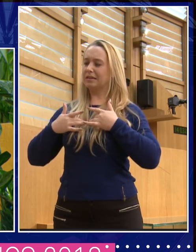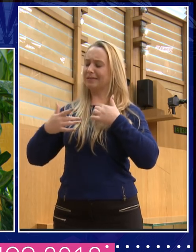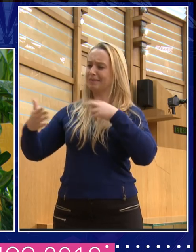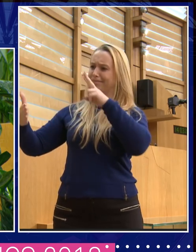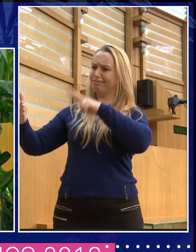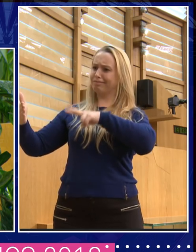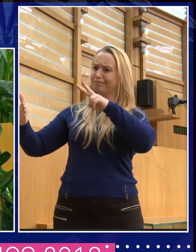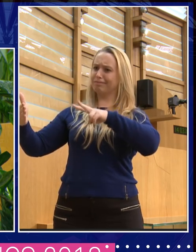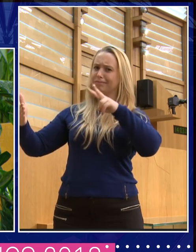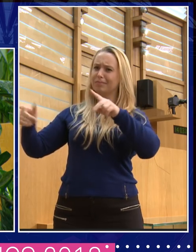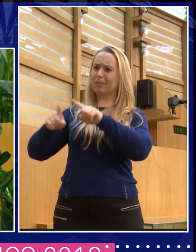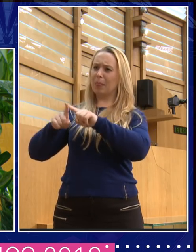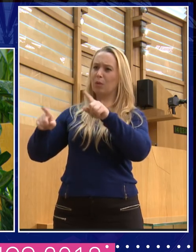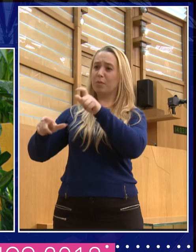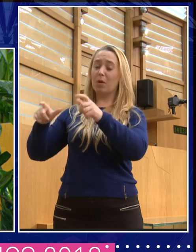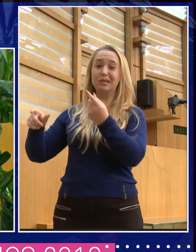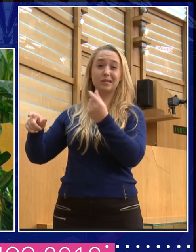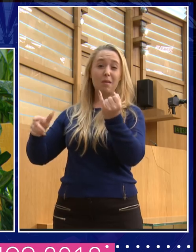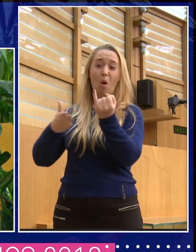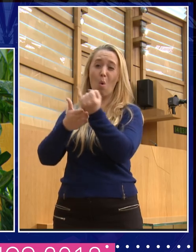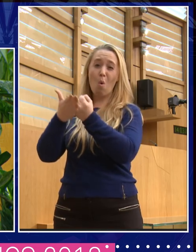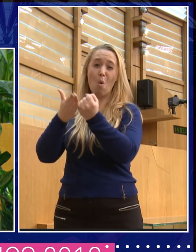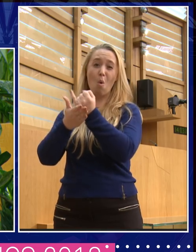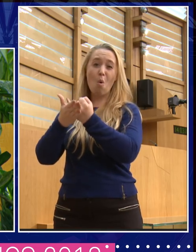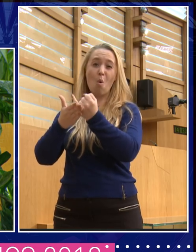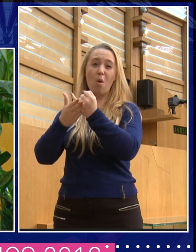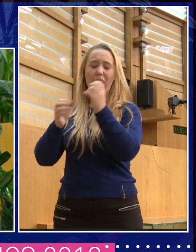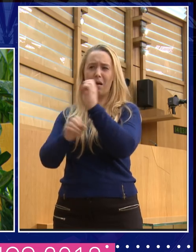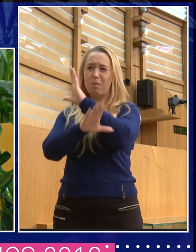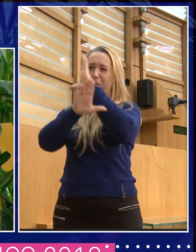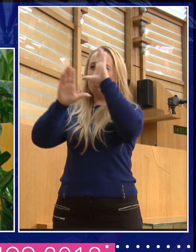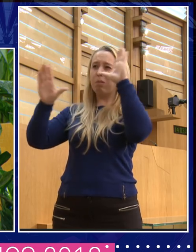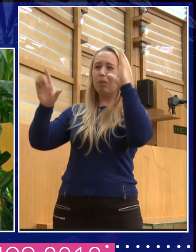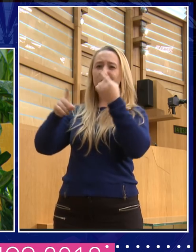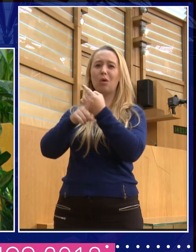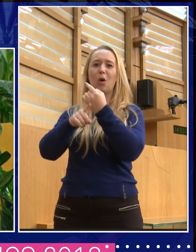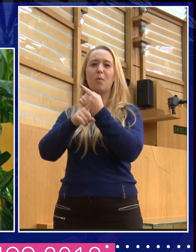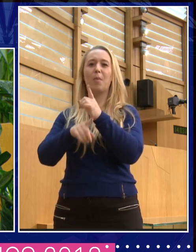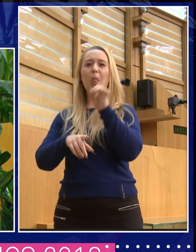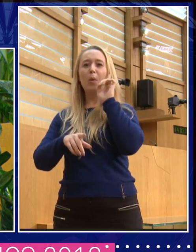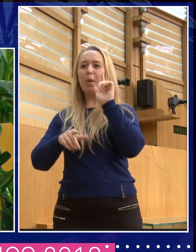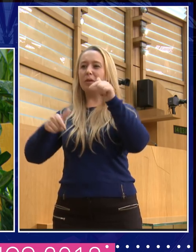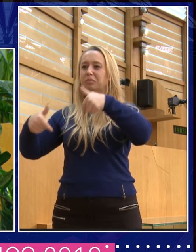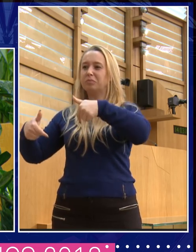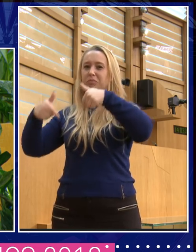were awful, you know, they took, you know, really graphic images of female genitalia and put it over my face. I'm not going to stop.